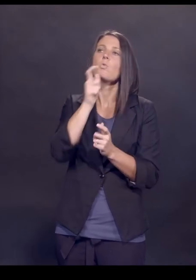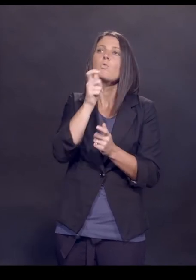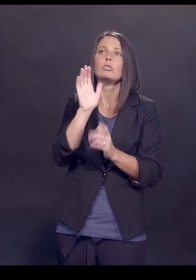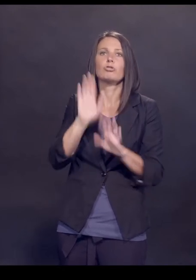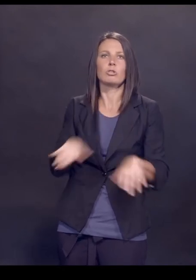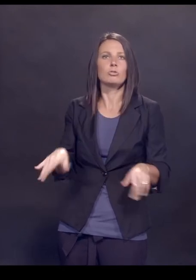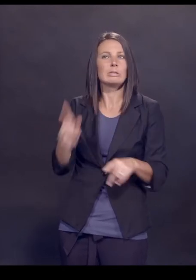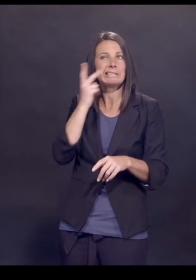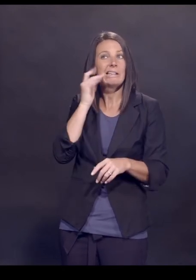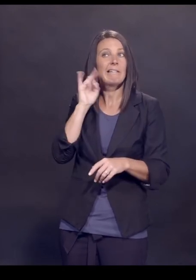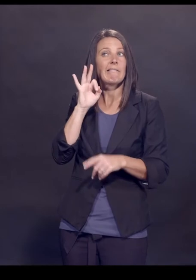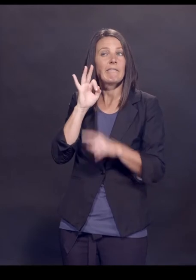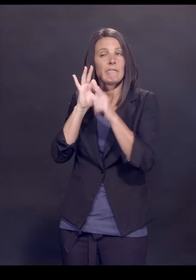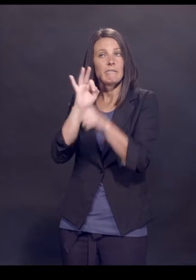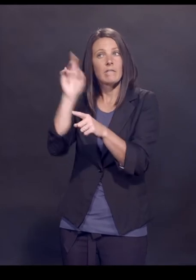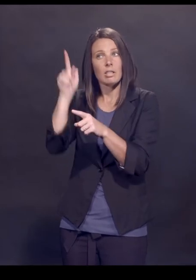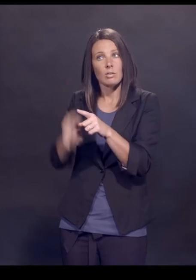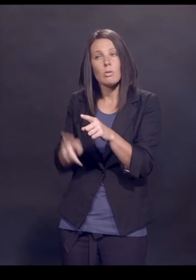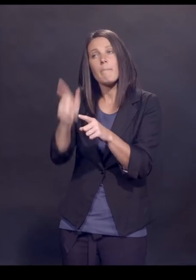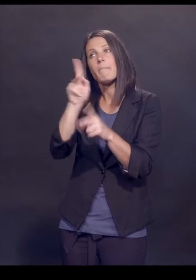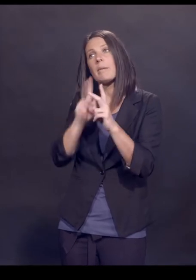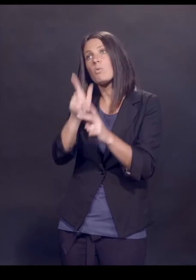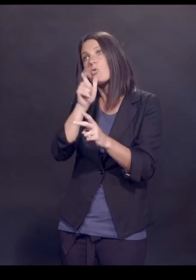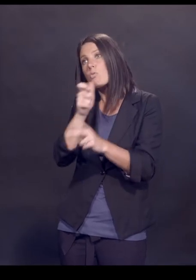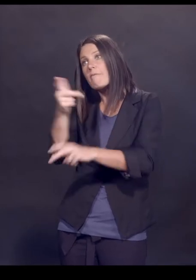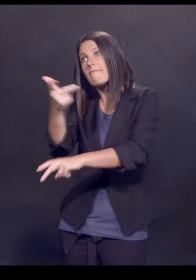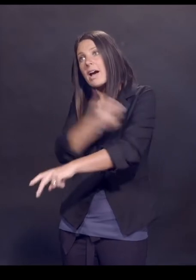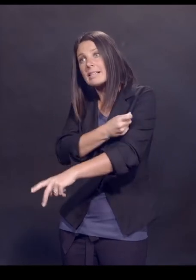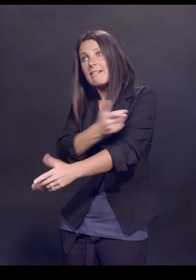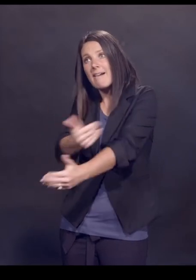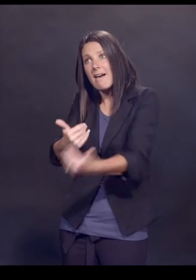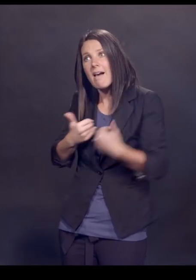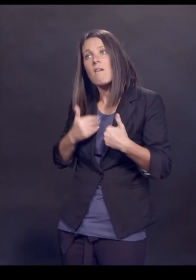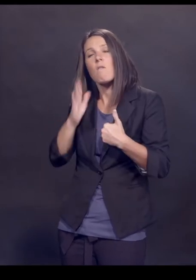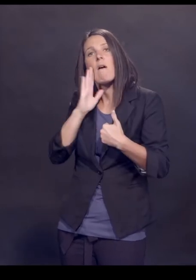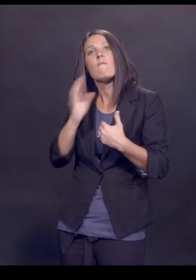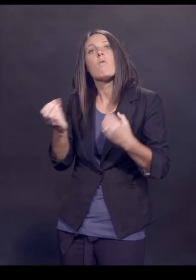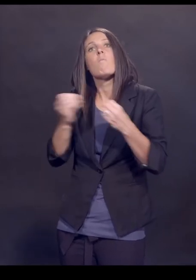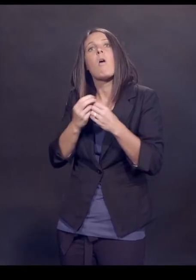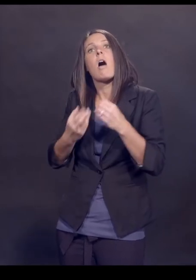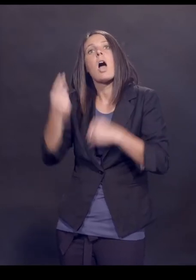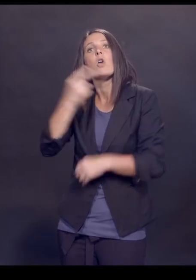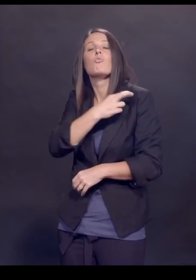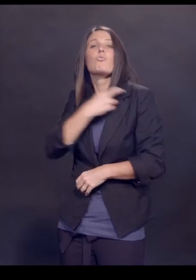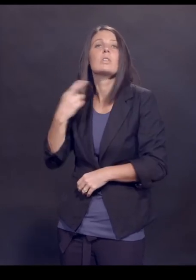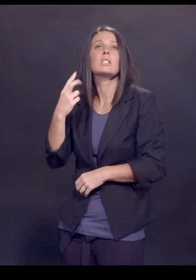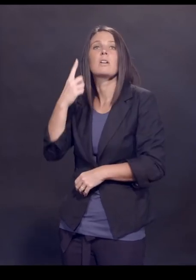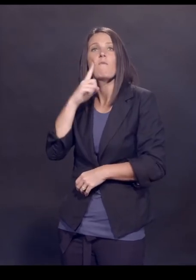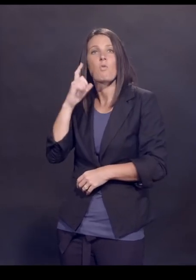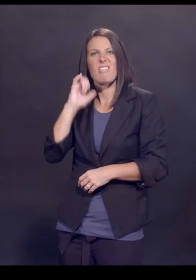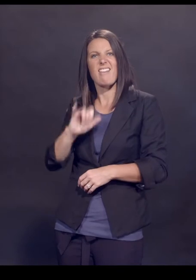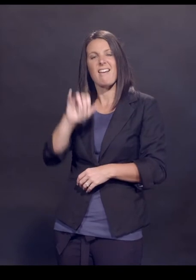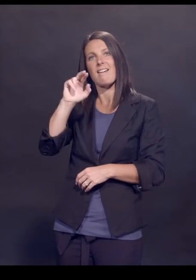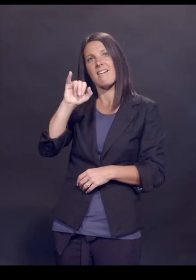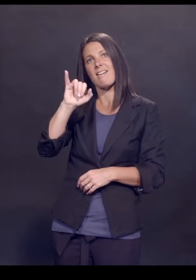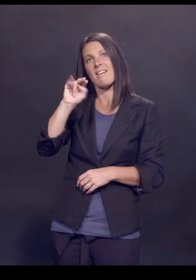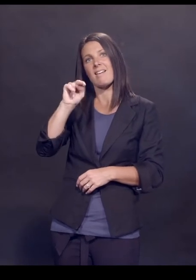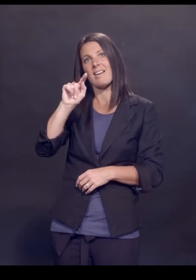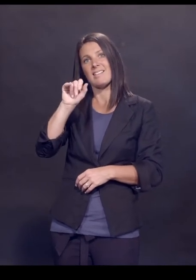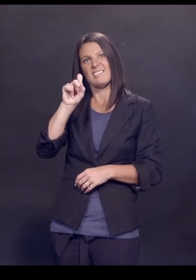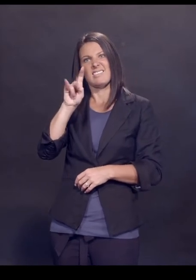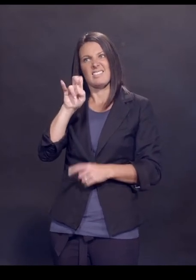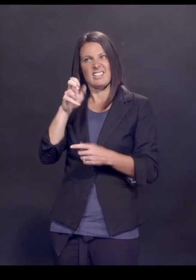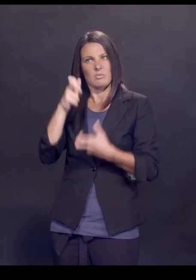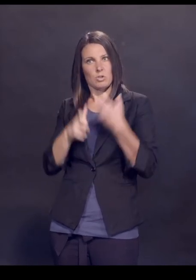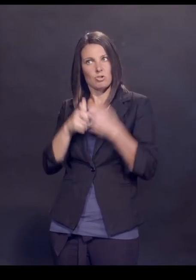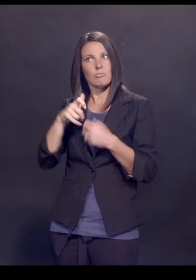can then see whether or not those who got the vaccine were more likely to get intussusception than those who didn't. And the answer was, yes, they were more likely.